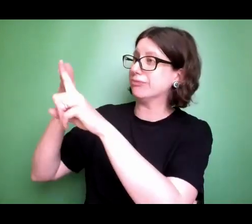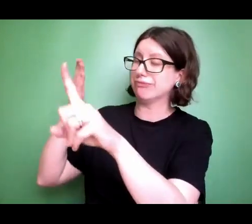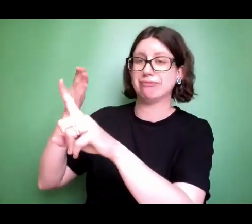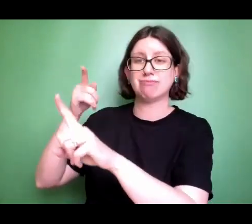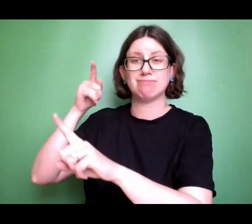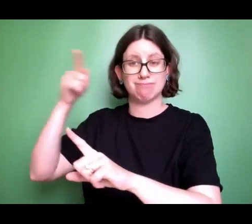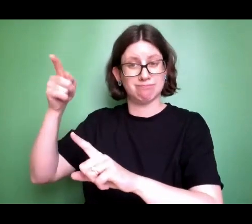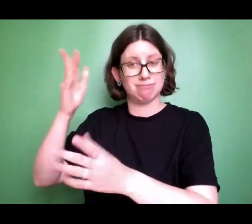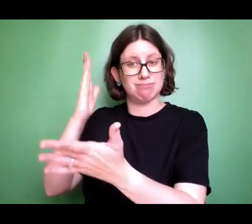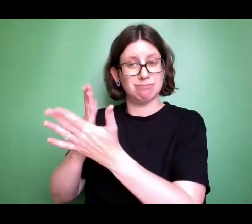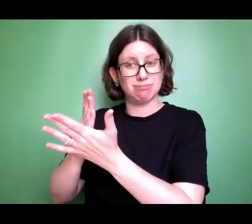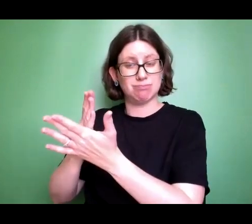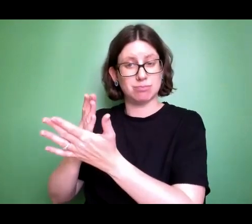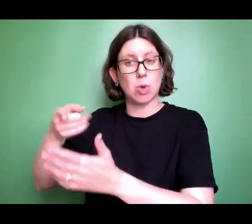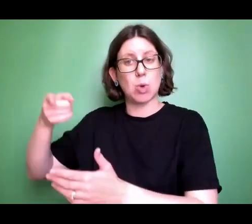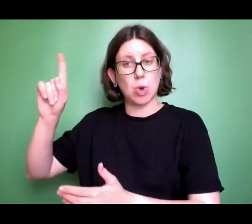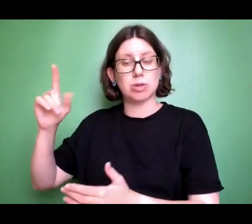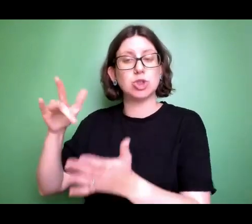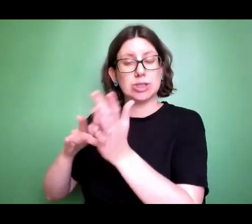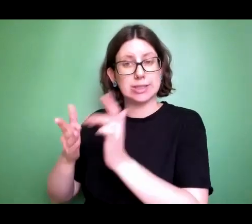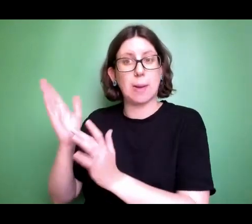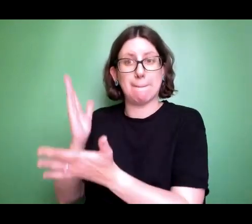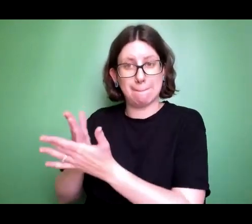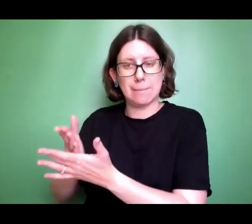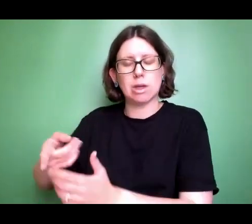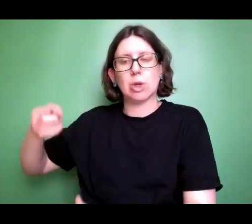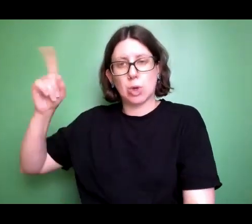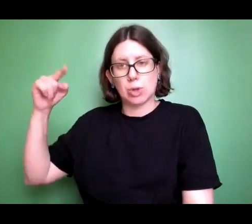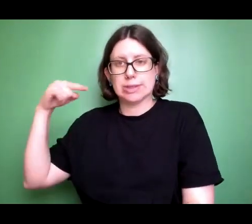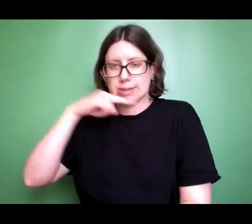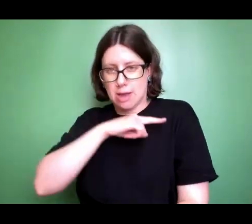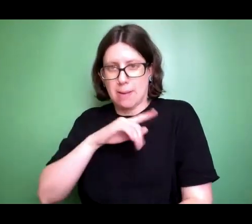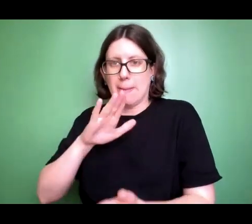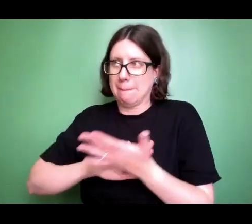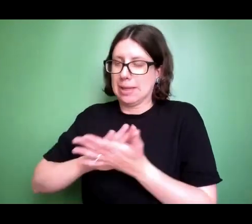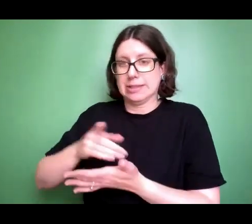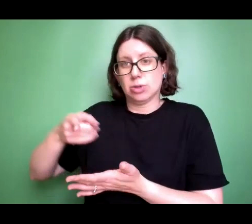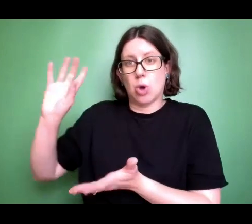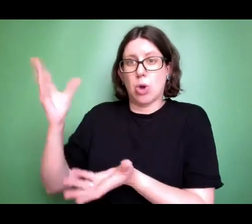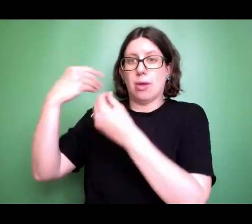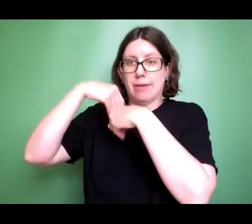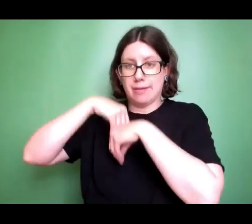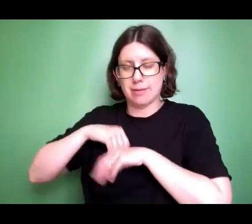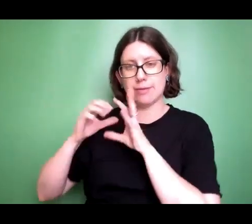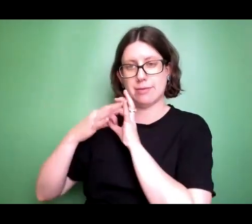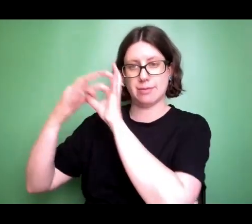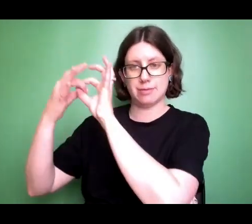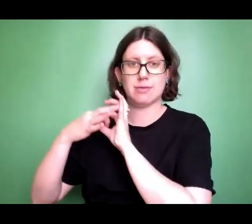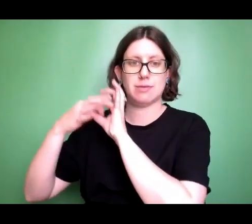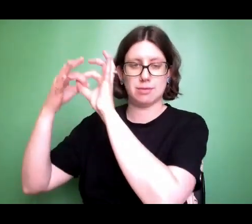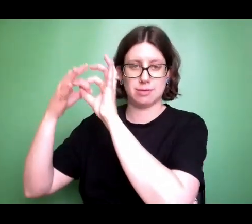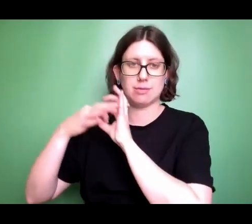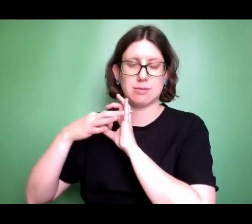in God. You know, I also looked at the Greek for that verse where it says, if anyone, and